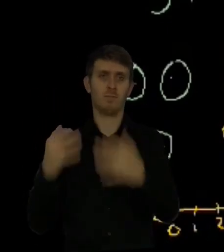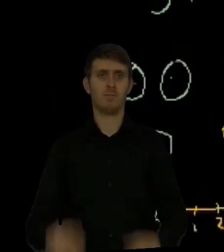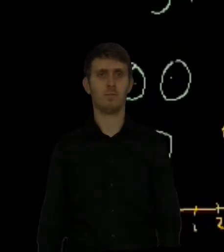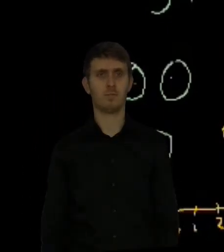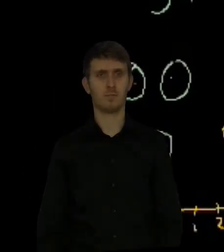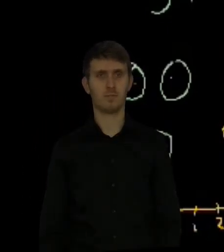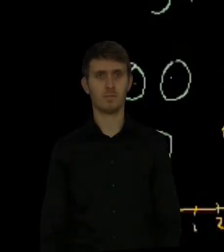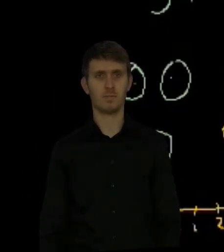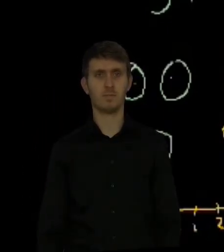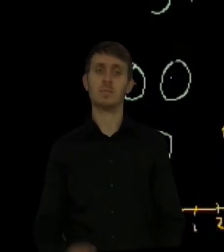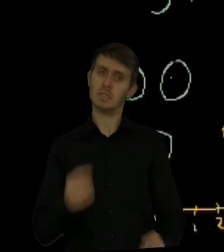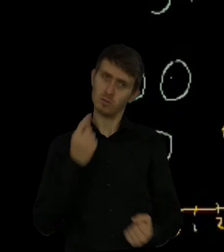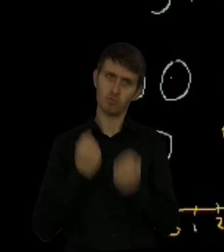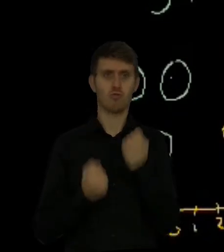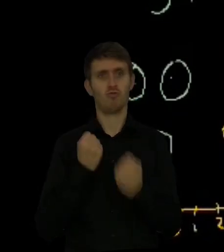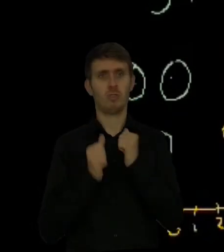plus 1 is equal to 9.